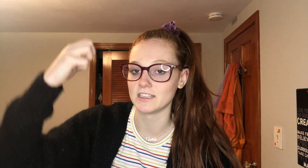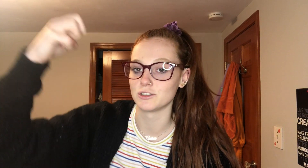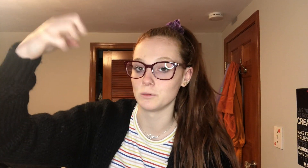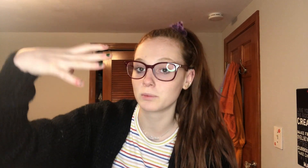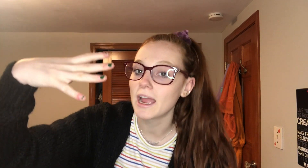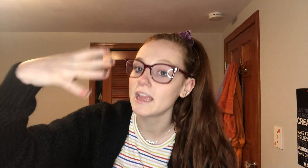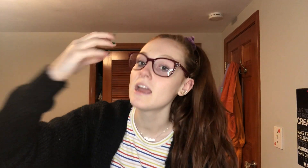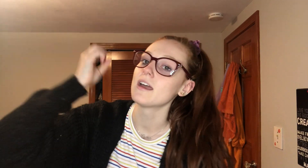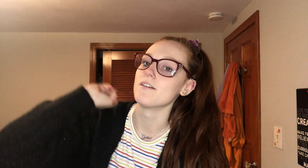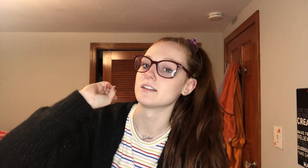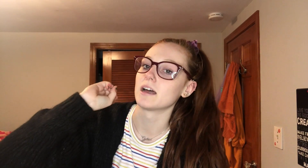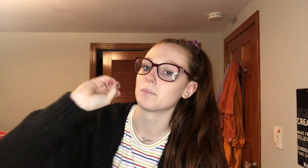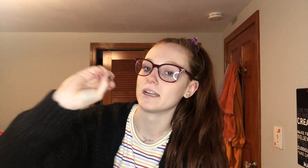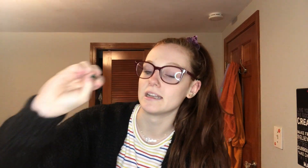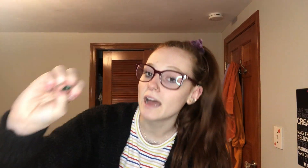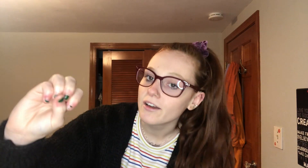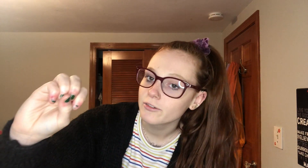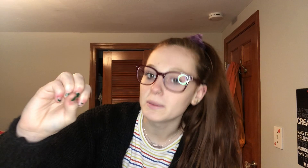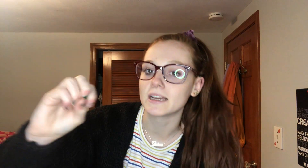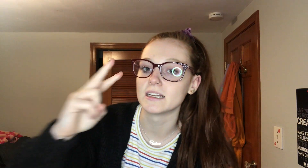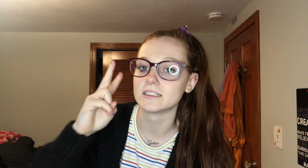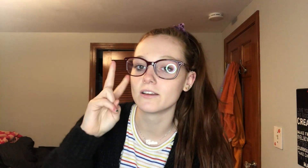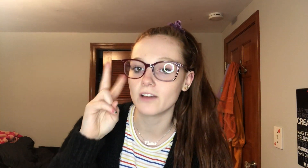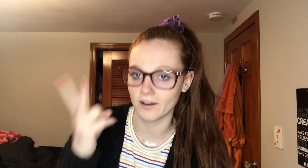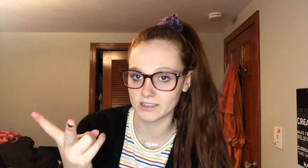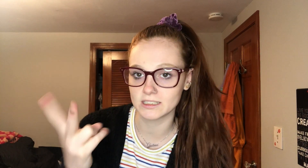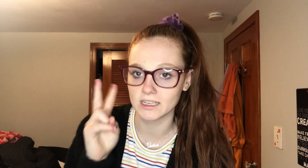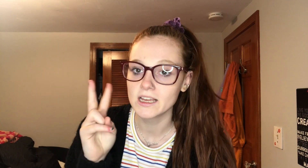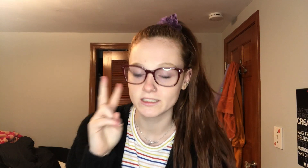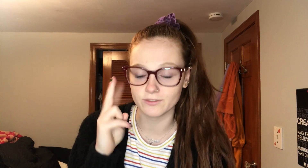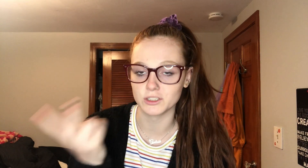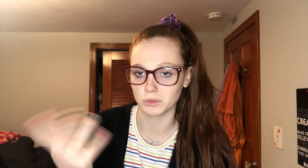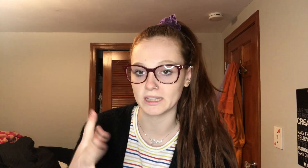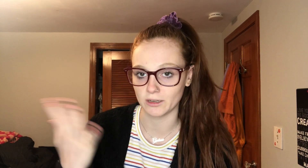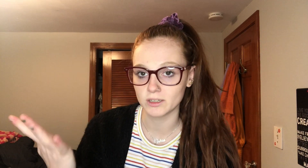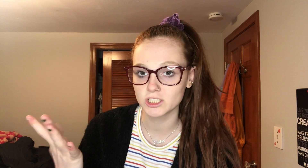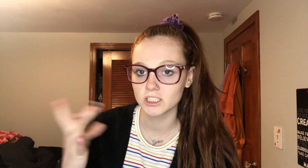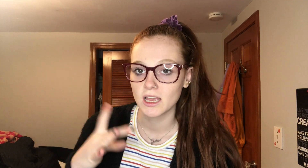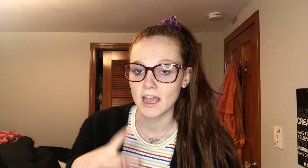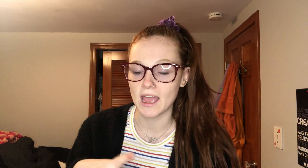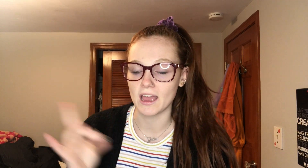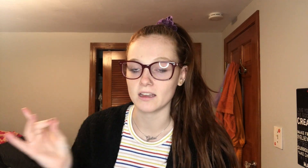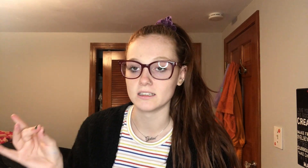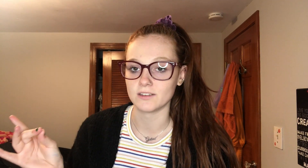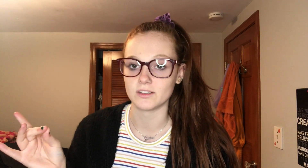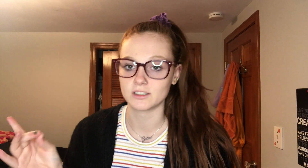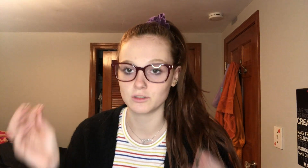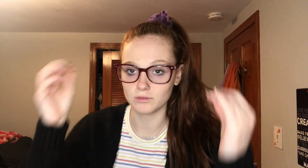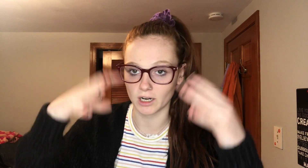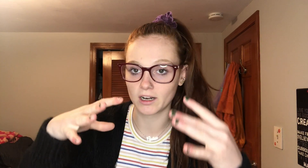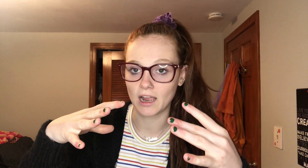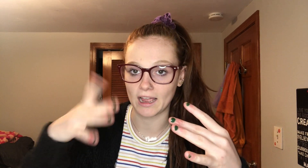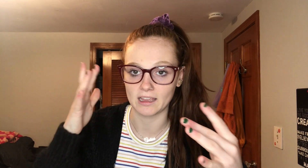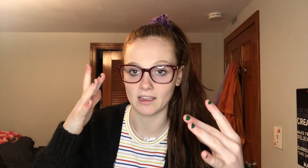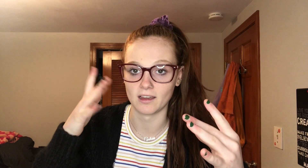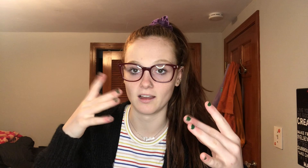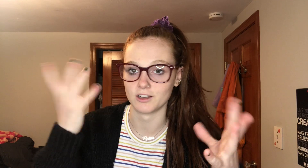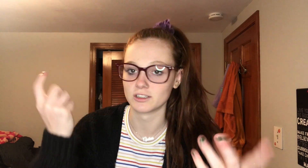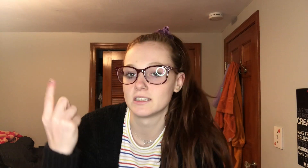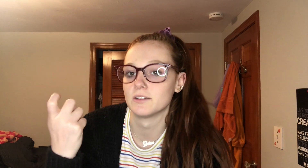is too bright if it's not bright enough because obviously it's a visual language and if it's too dark I can't understand